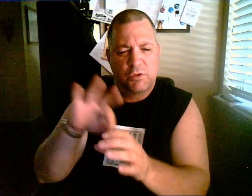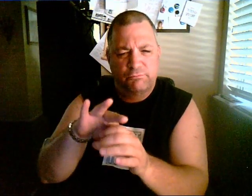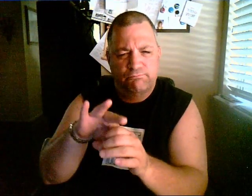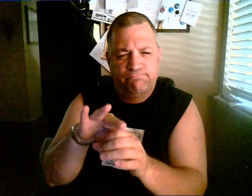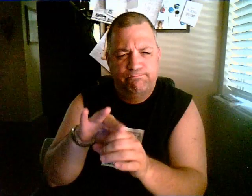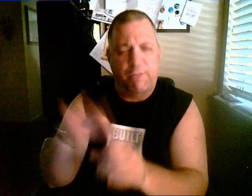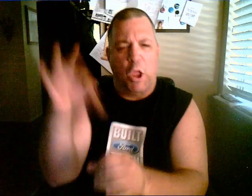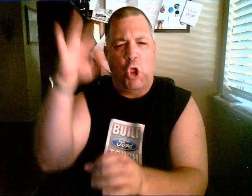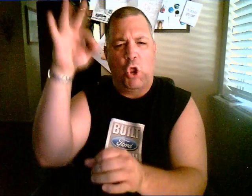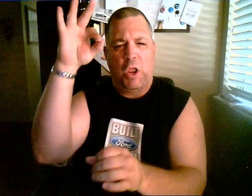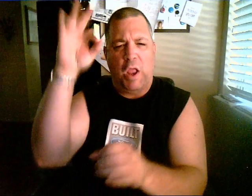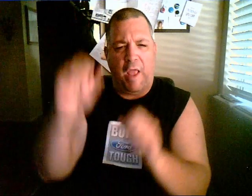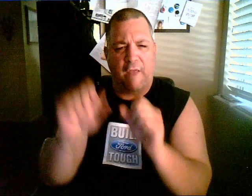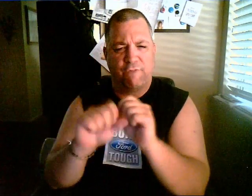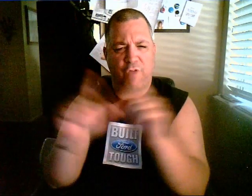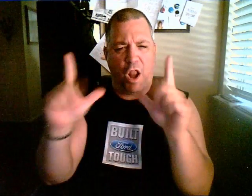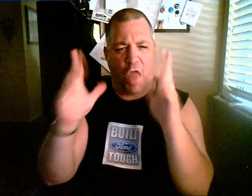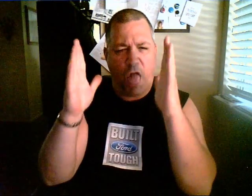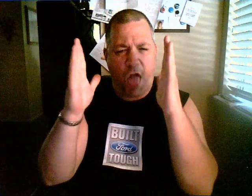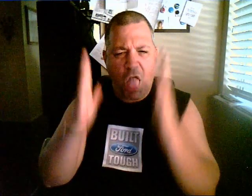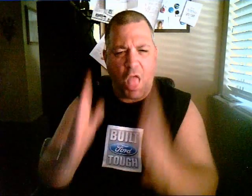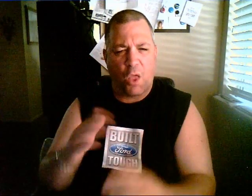I I'm good. I'm good.